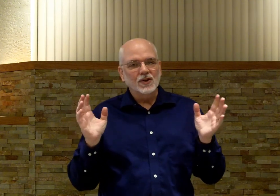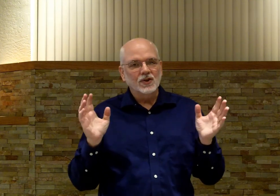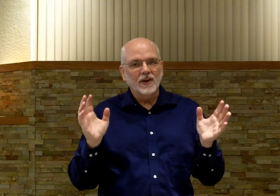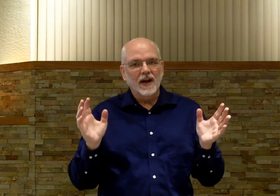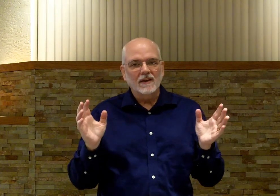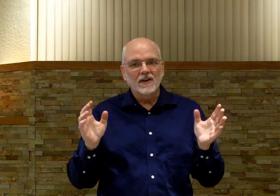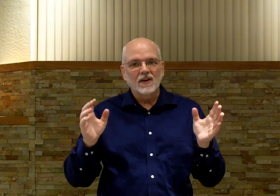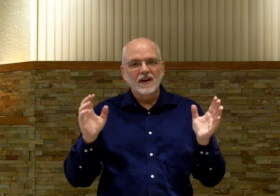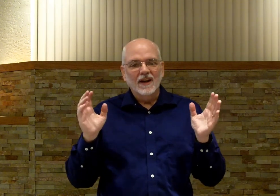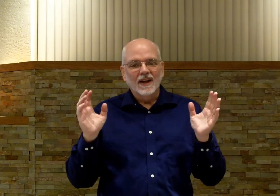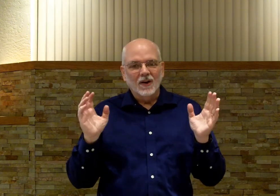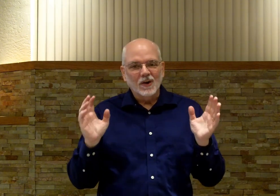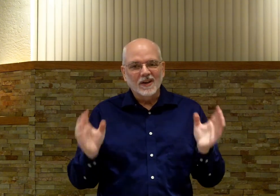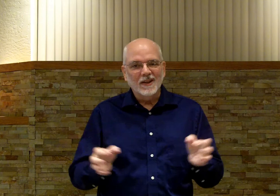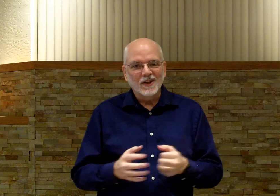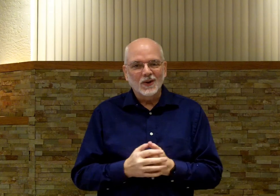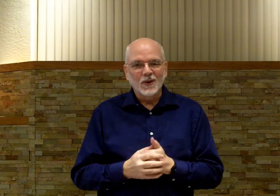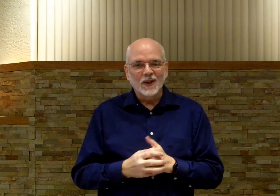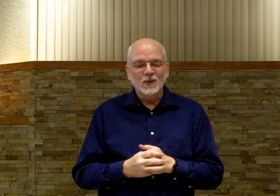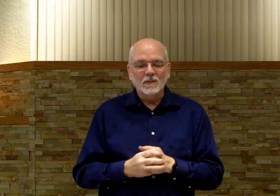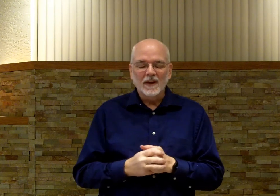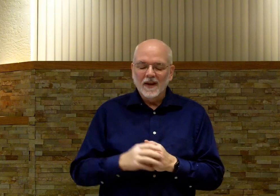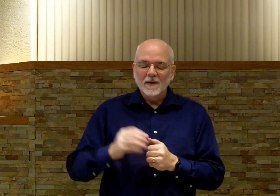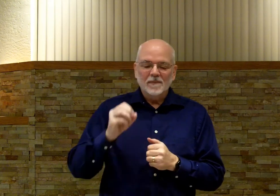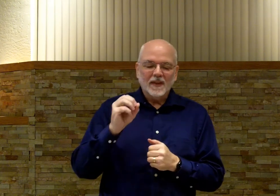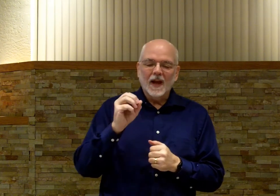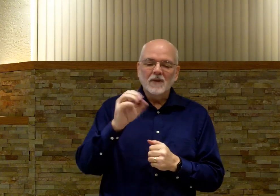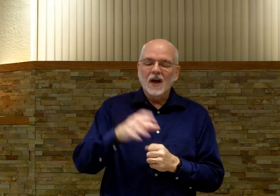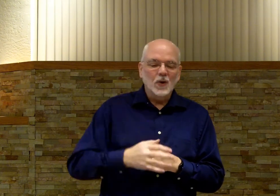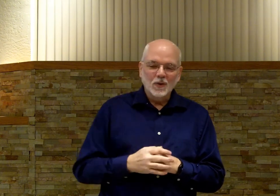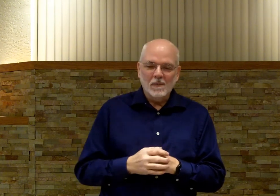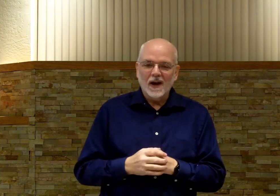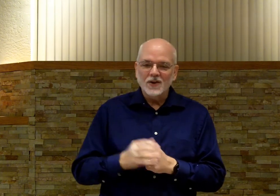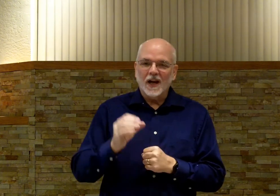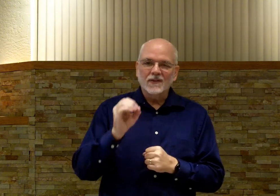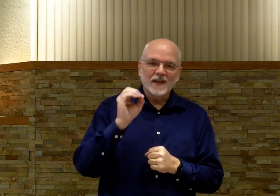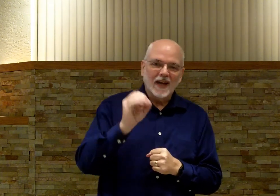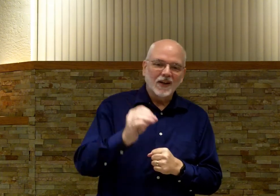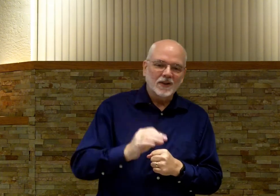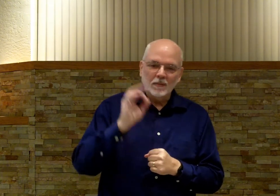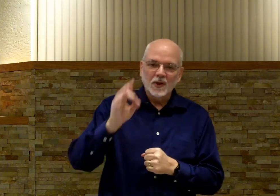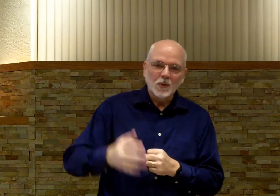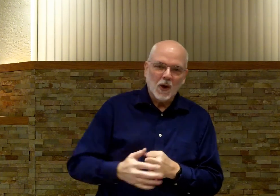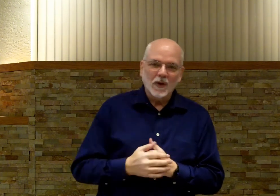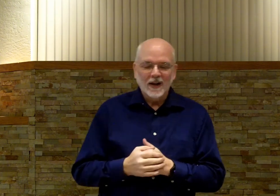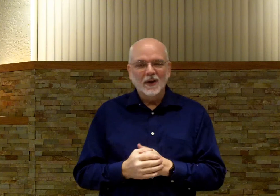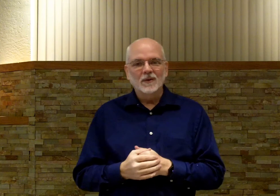this is your ninth year or your tenth year doing this with me, I'm not going to apologize for telling you something you already know.